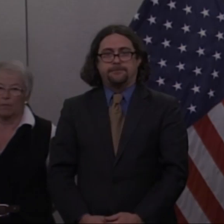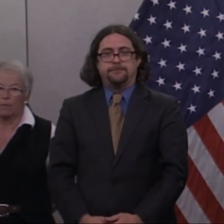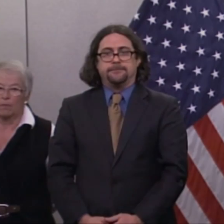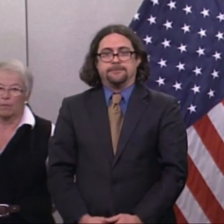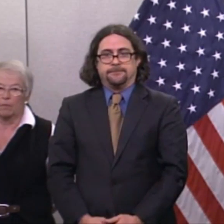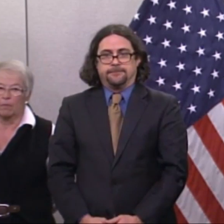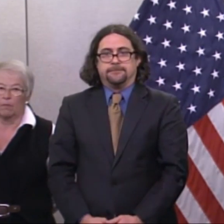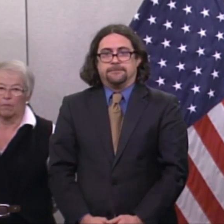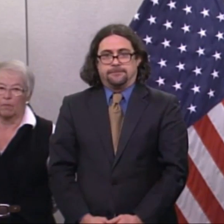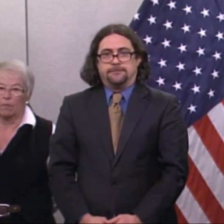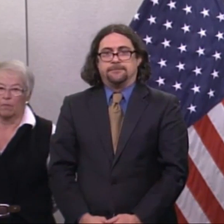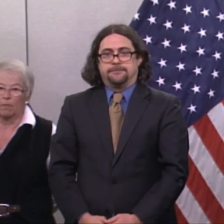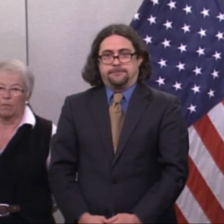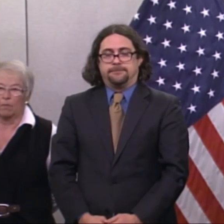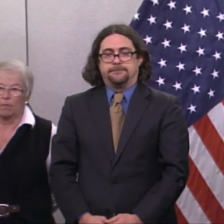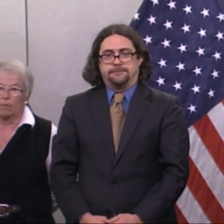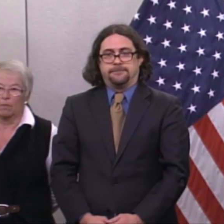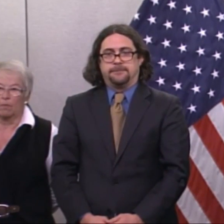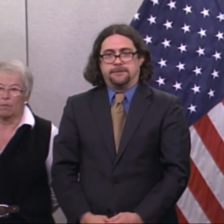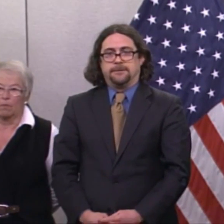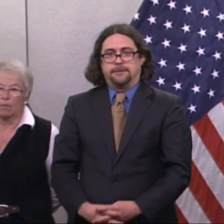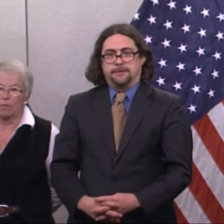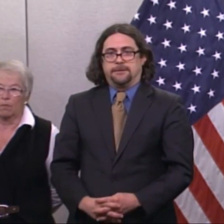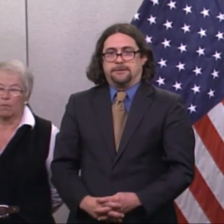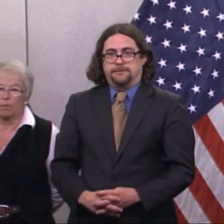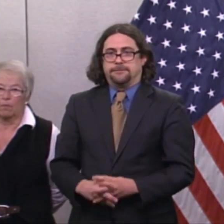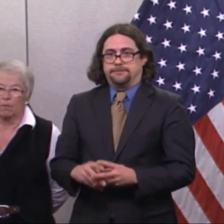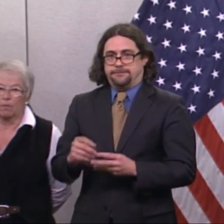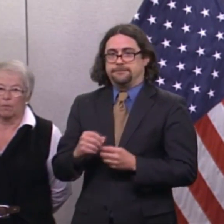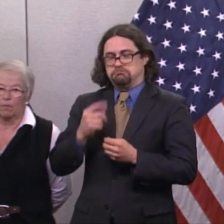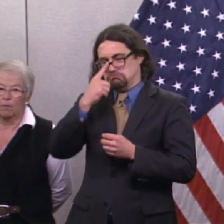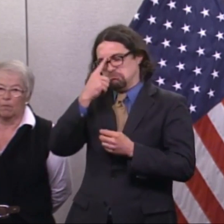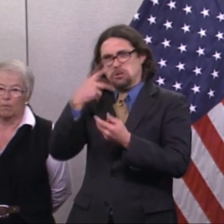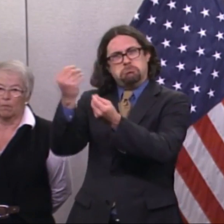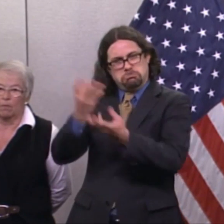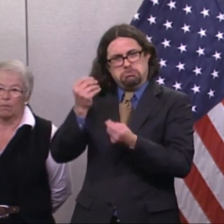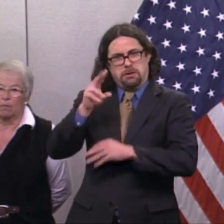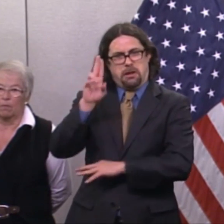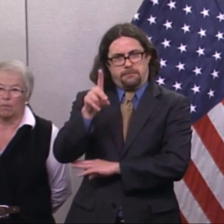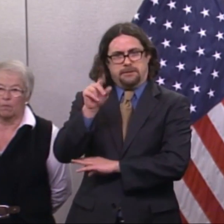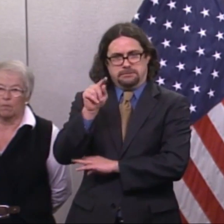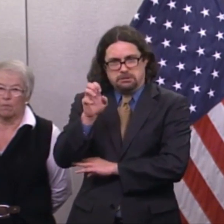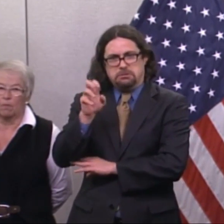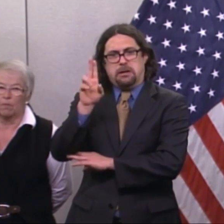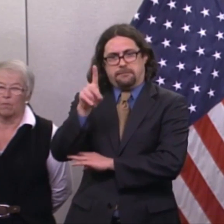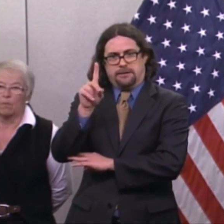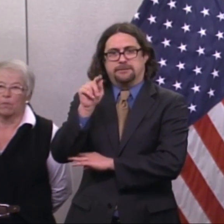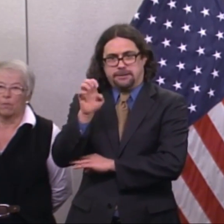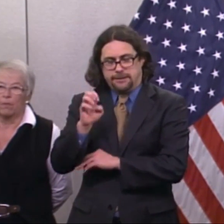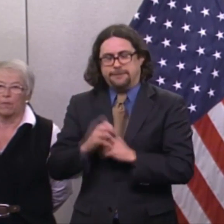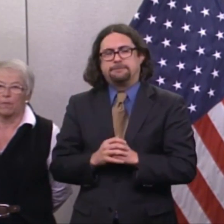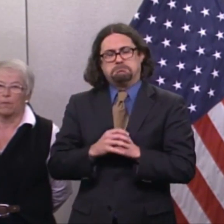Everything we know so far makes clear you can't underestimate this storm. This is not a typical storm. It's going to pack a real punch,